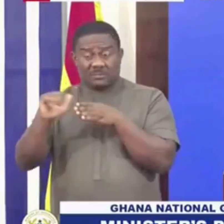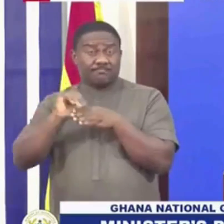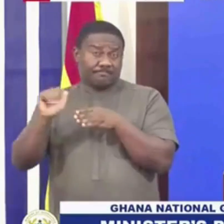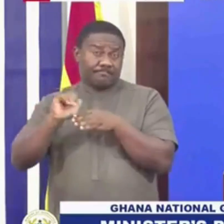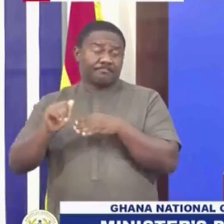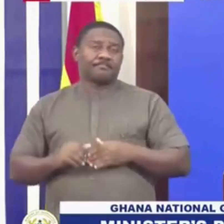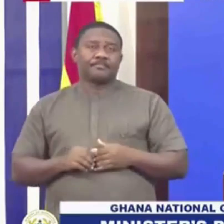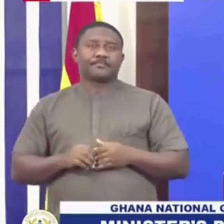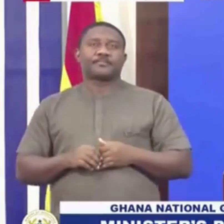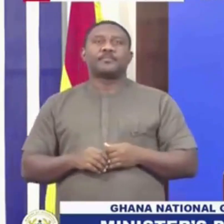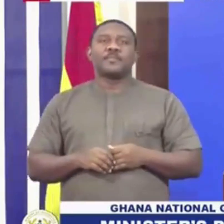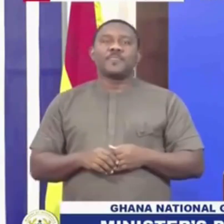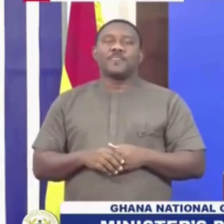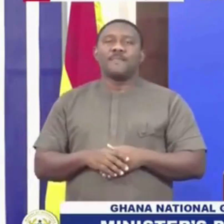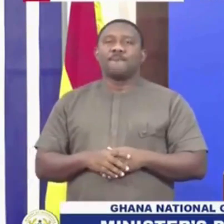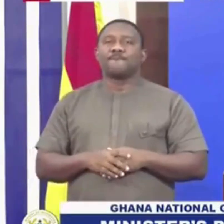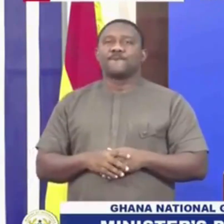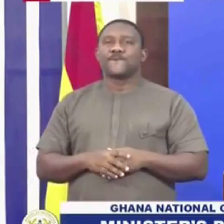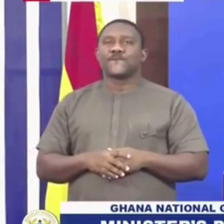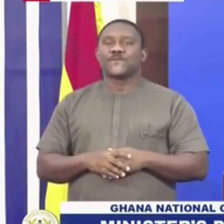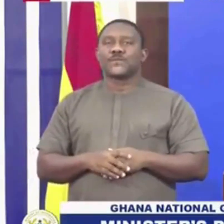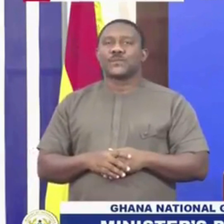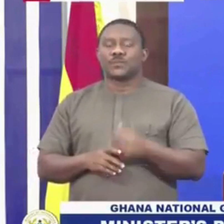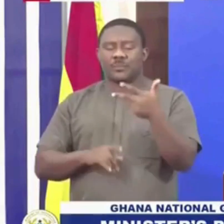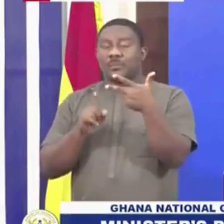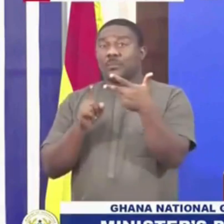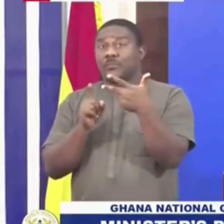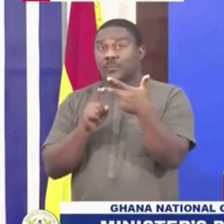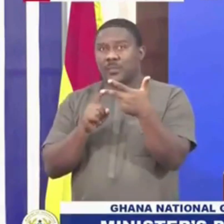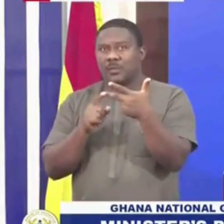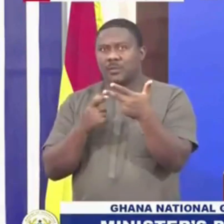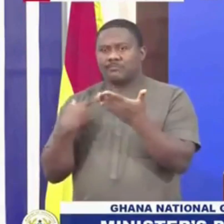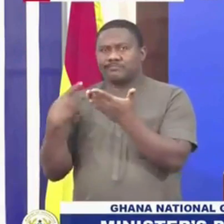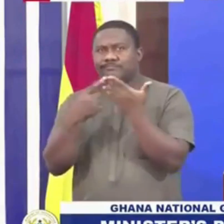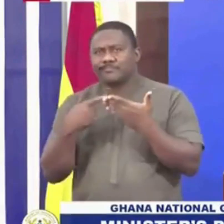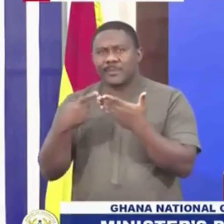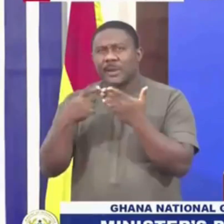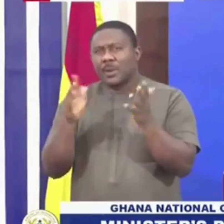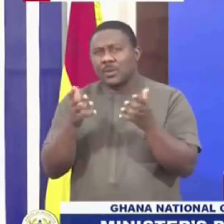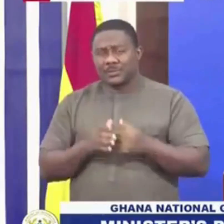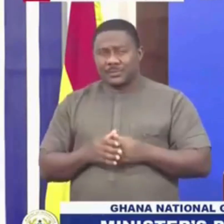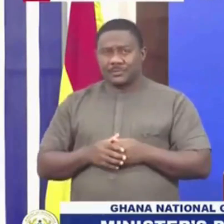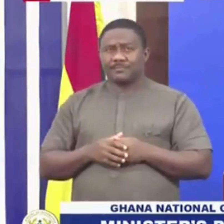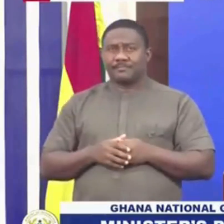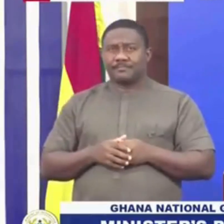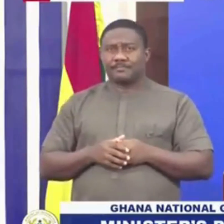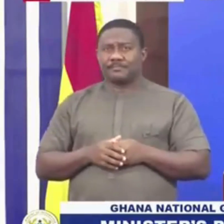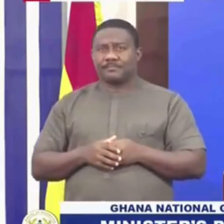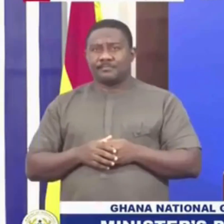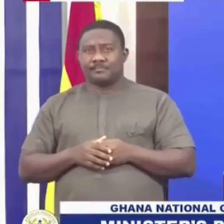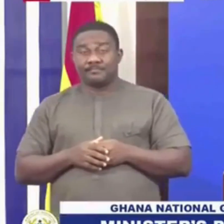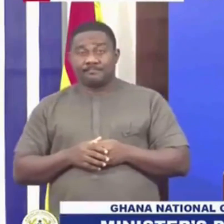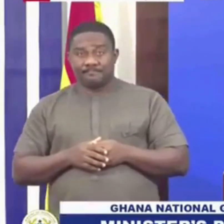That's number two. The last poll that we want to look at is the human resource